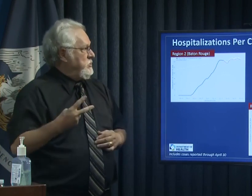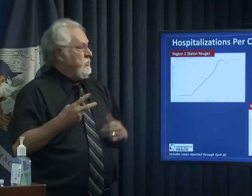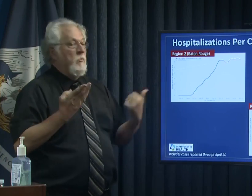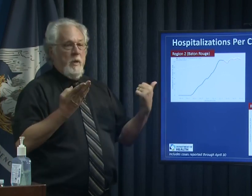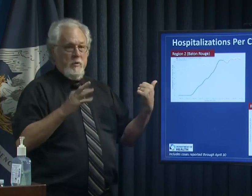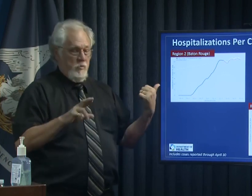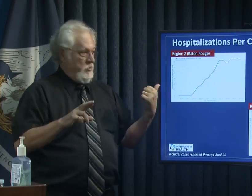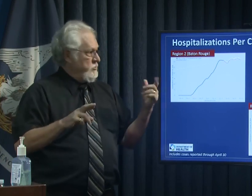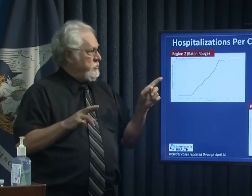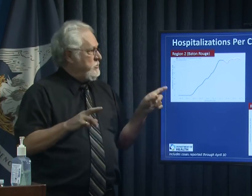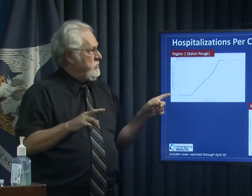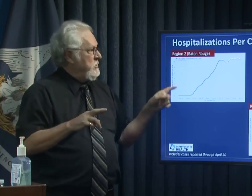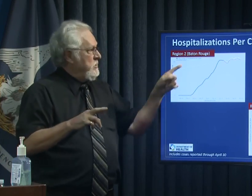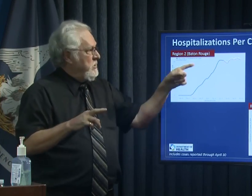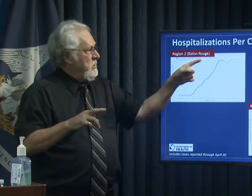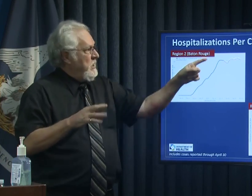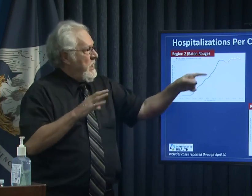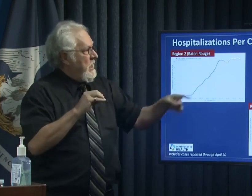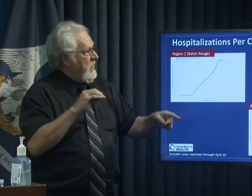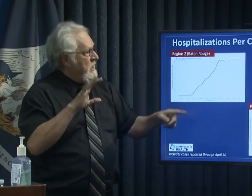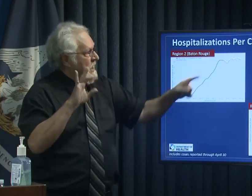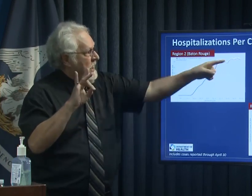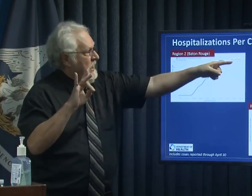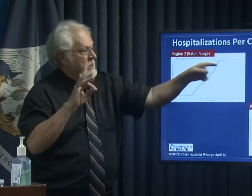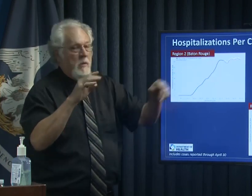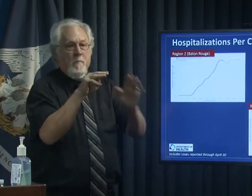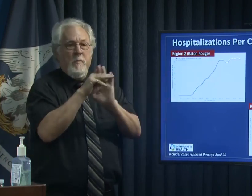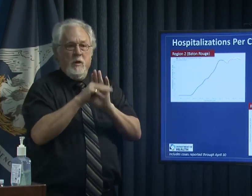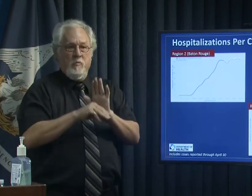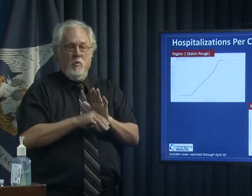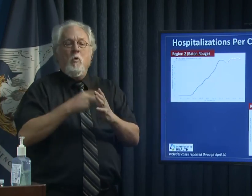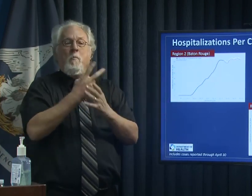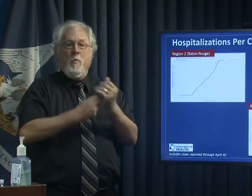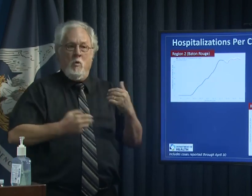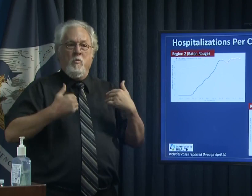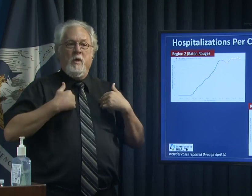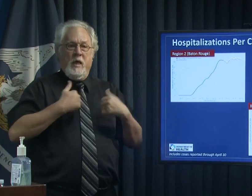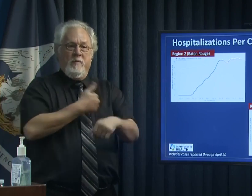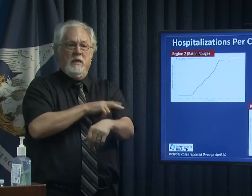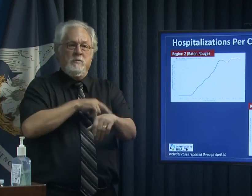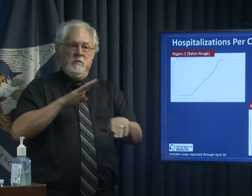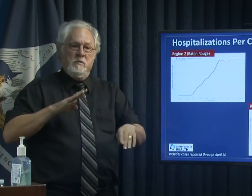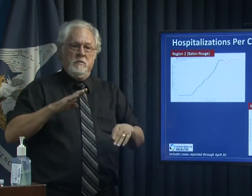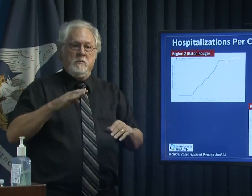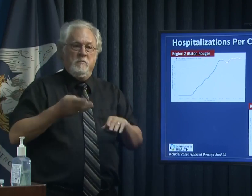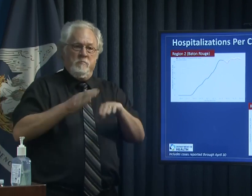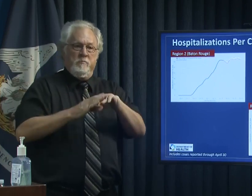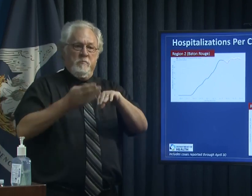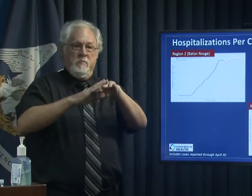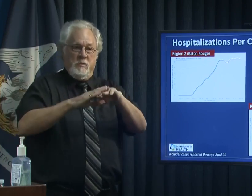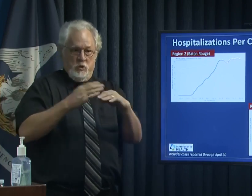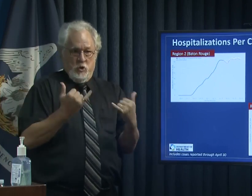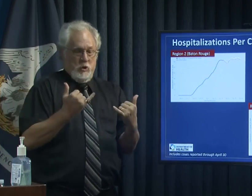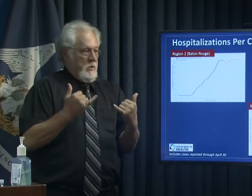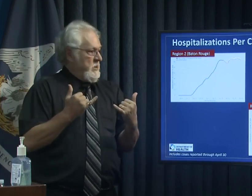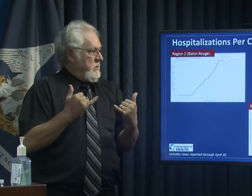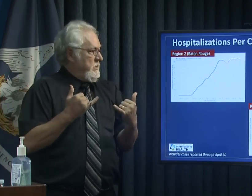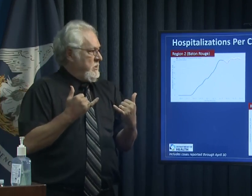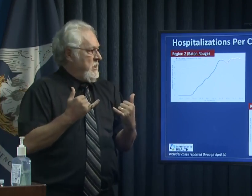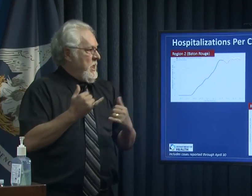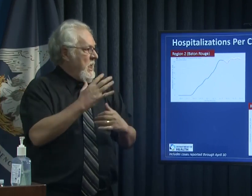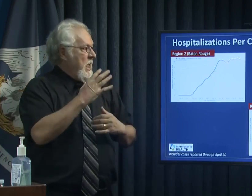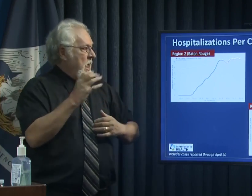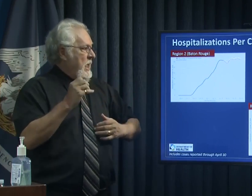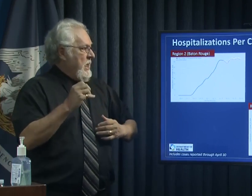uh baton rouge uh and eight uh munro which both have hospitalizations increasing uh currently uh